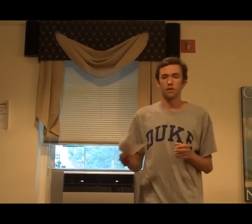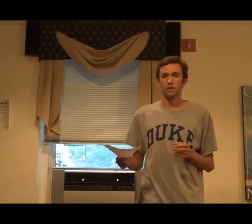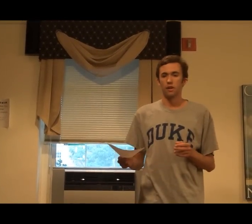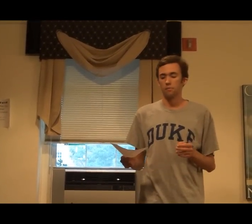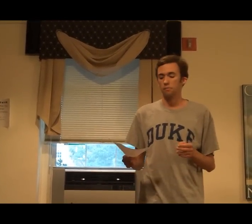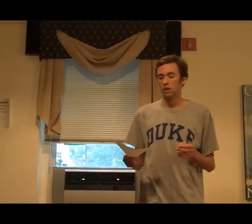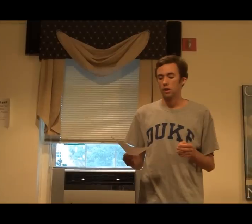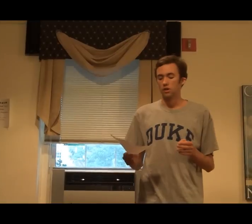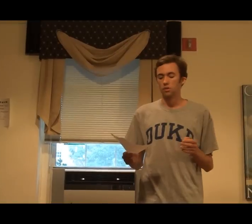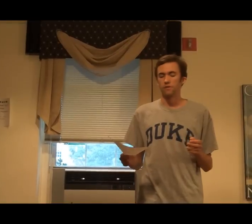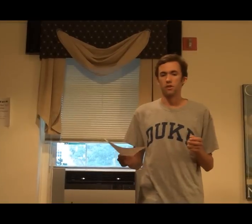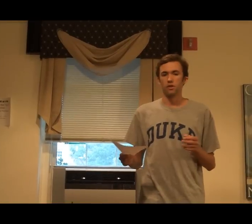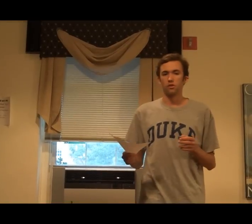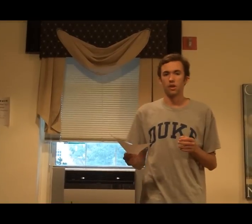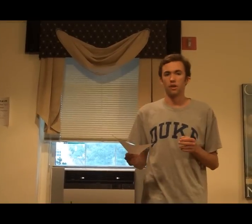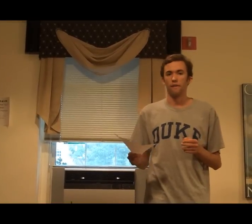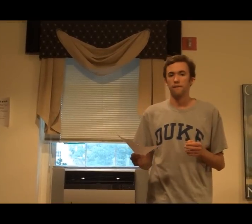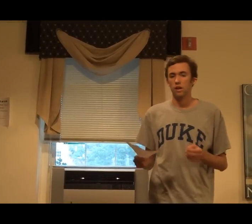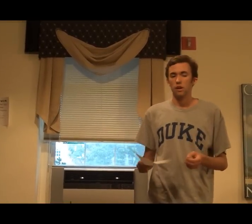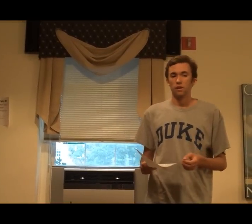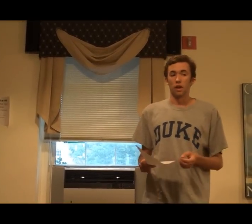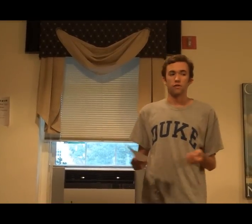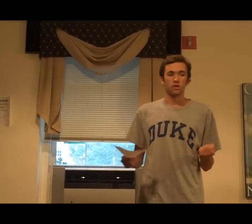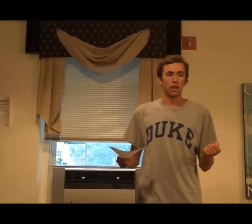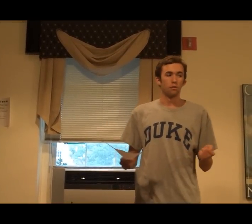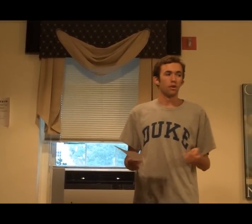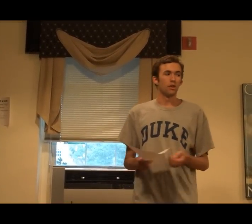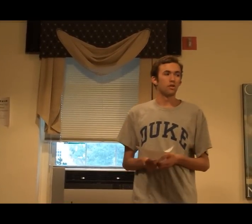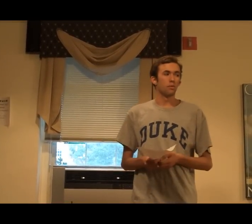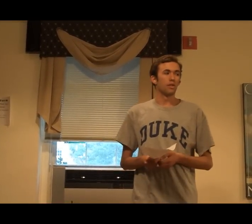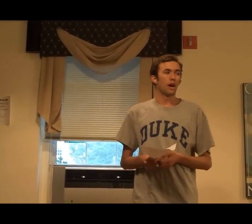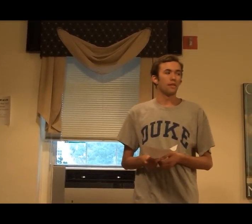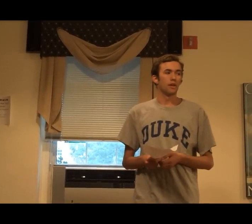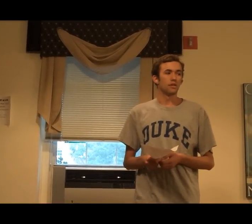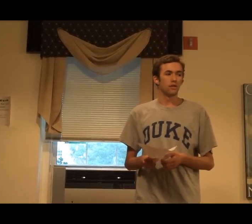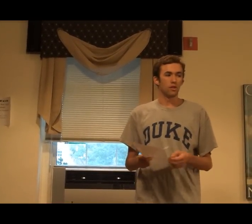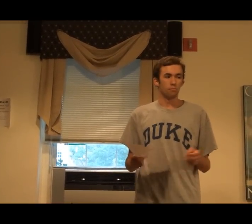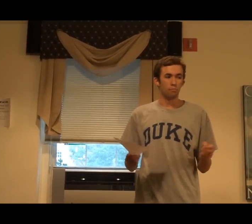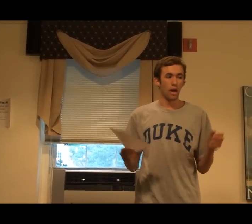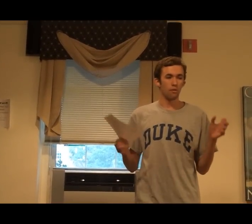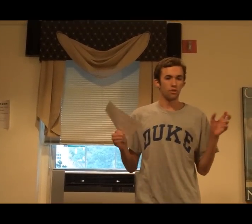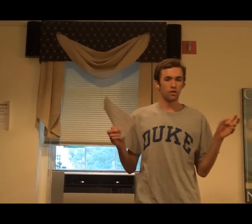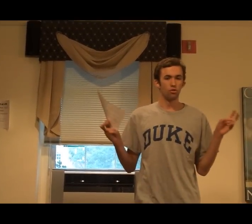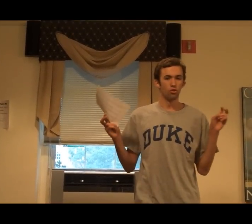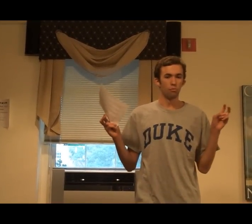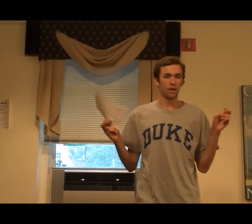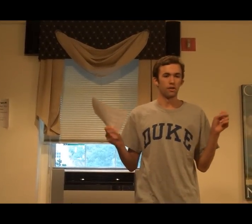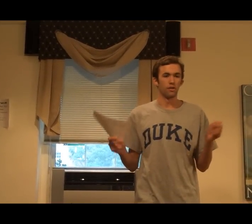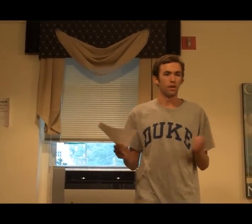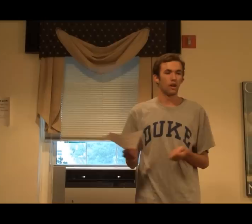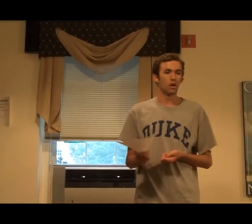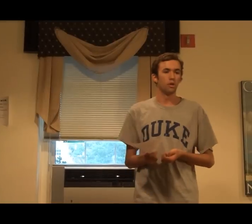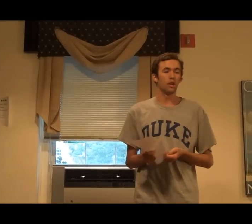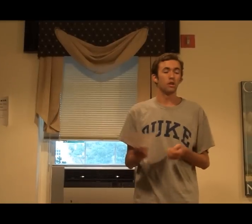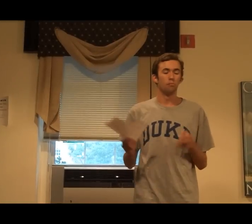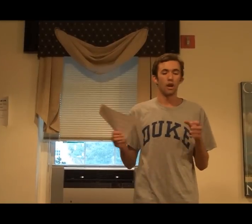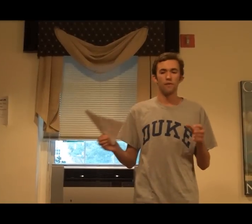in them to a different degree. Like, for example, it used to be thought that man was the tool maker, that our ability to modify